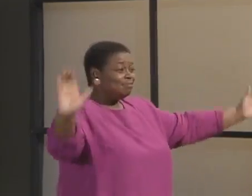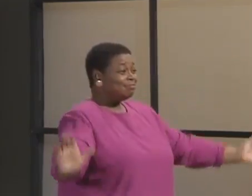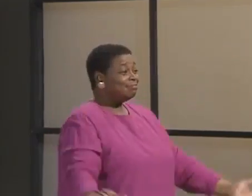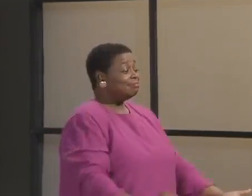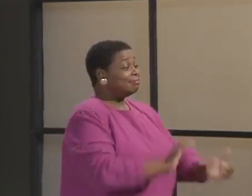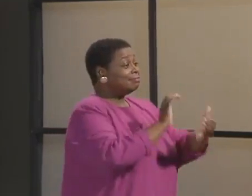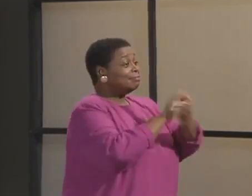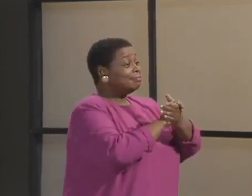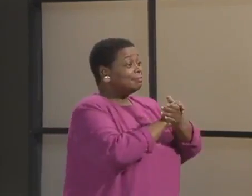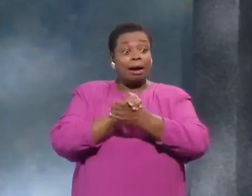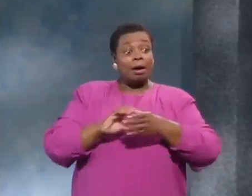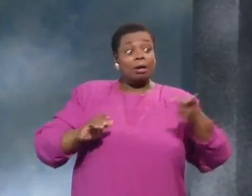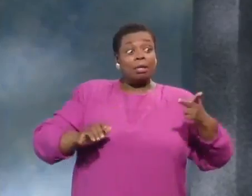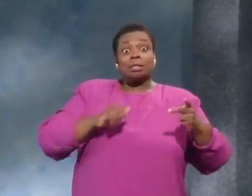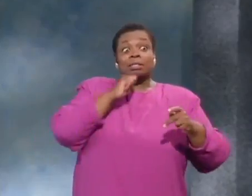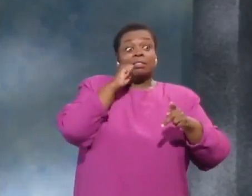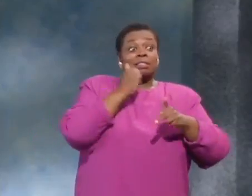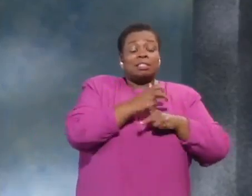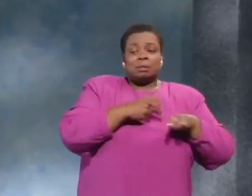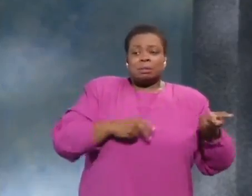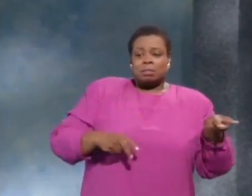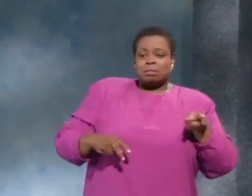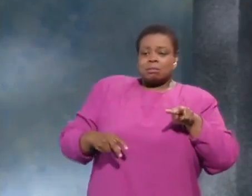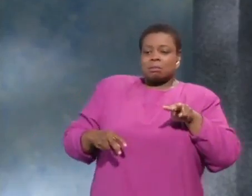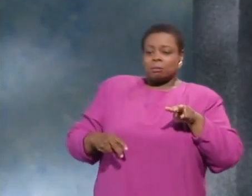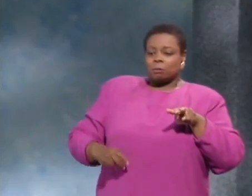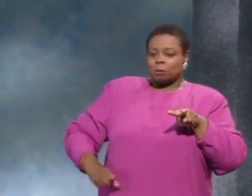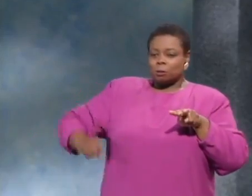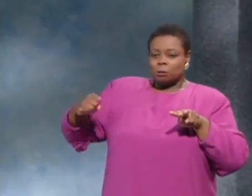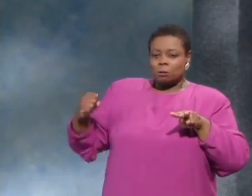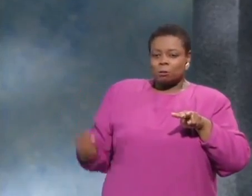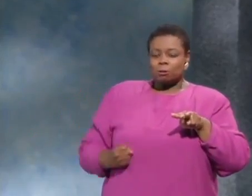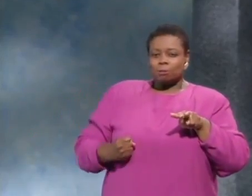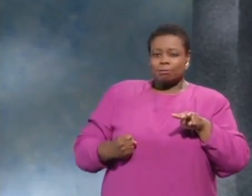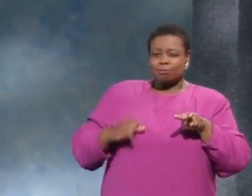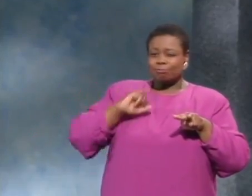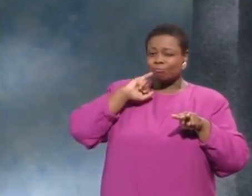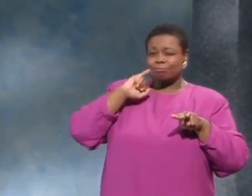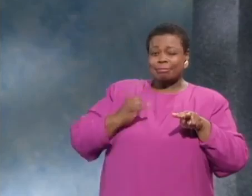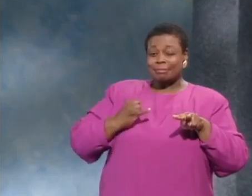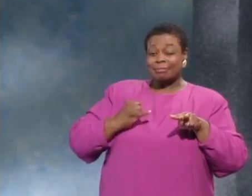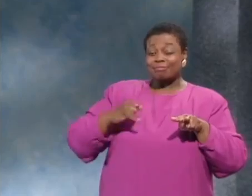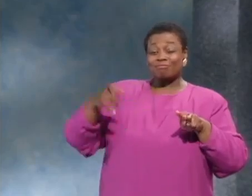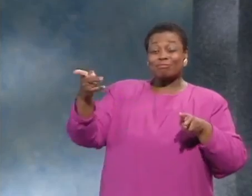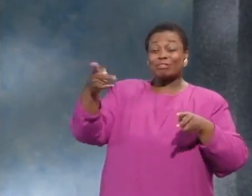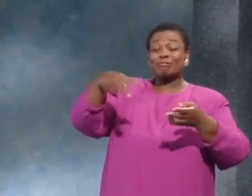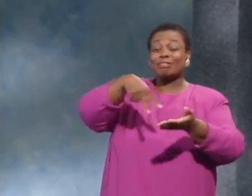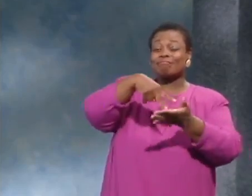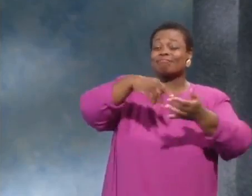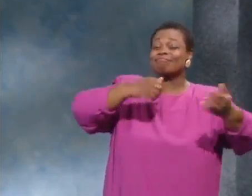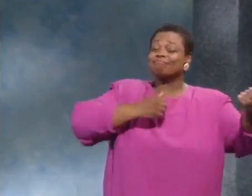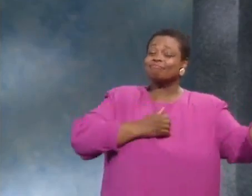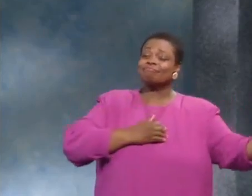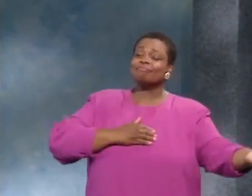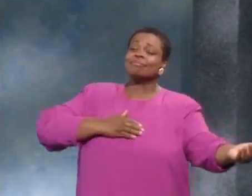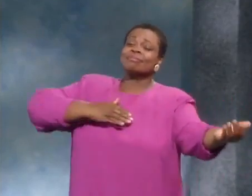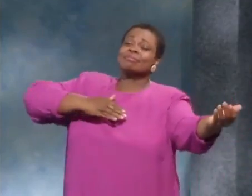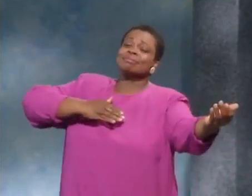celebrate the prince's marriage. The two stepsisters looked on in jealousy. The prince and his